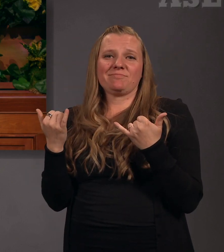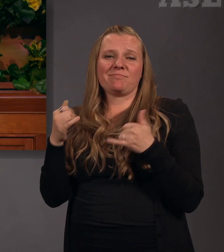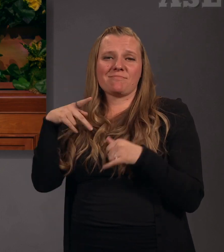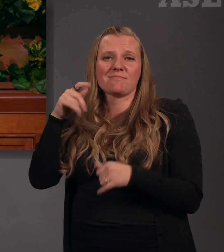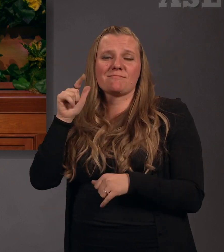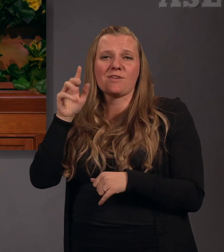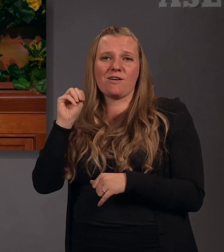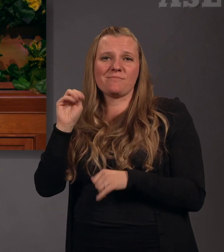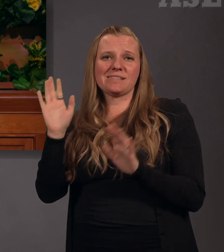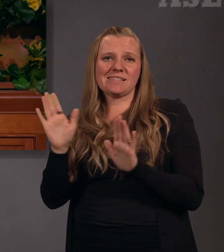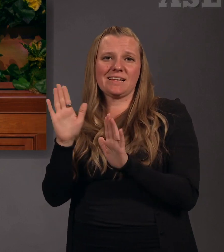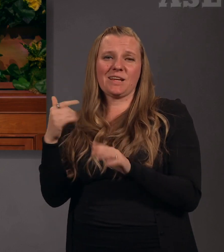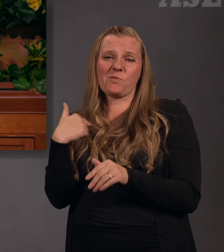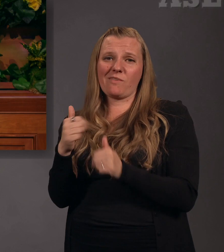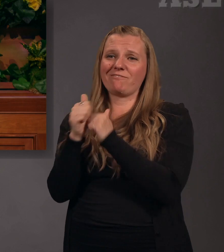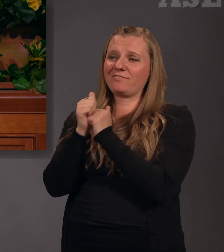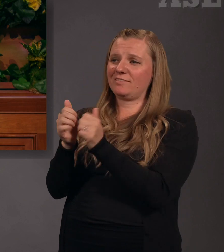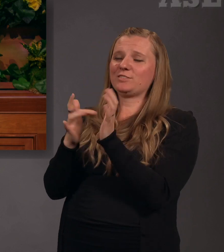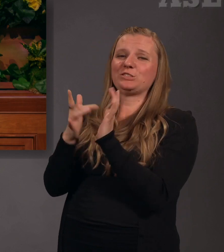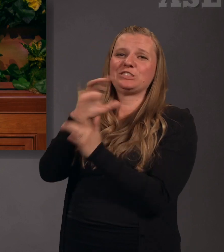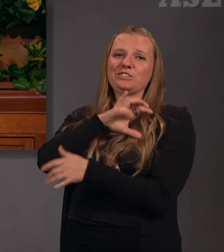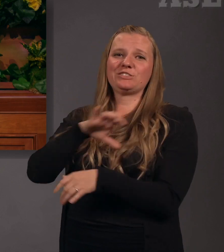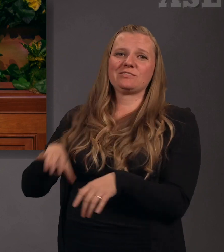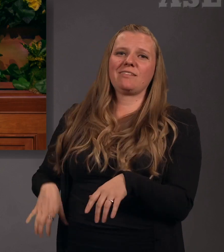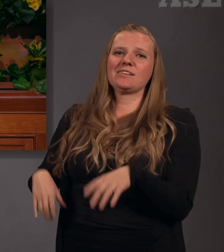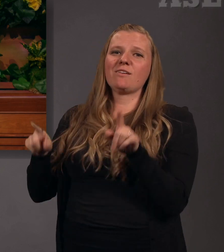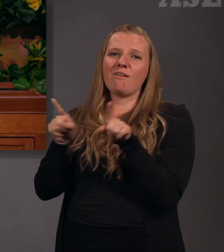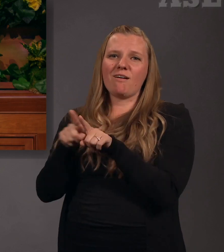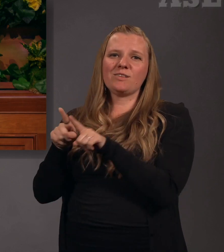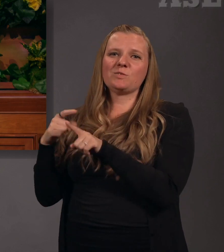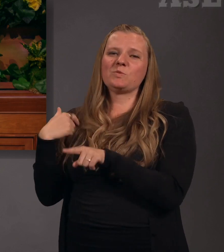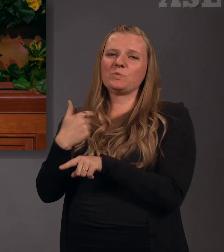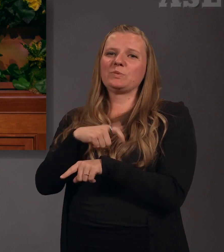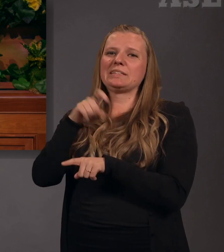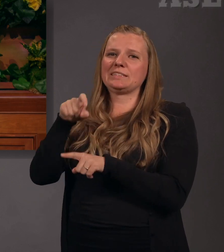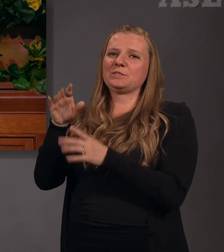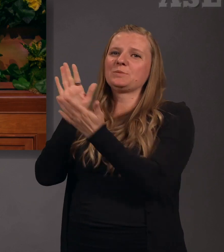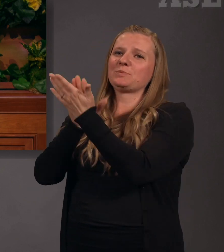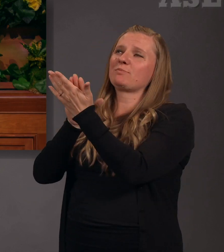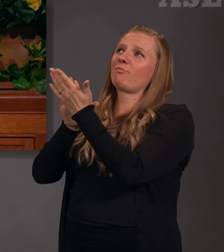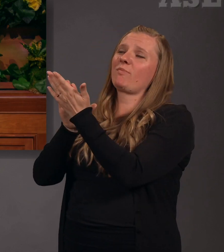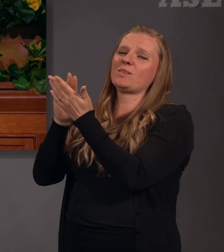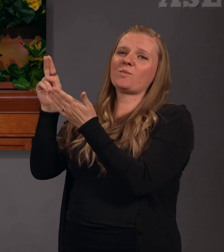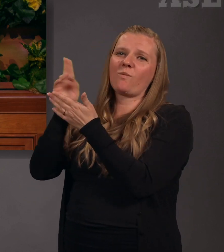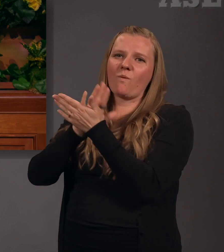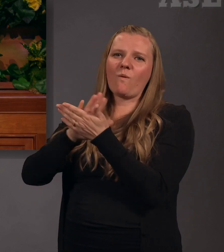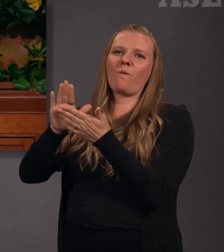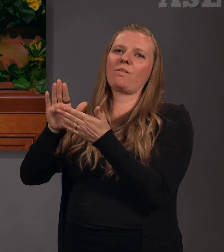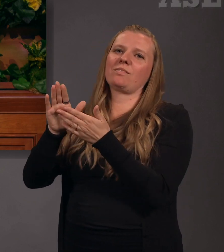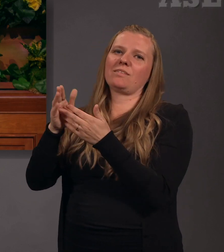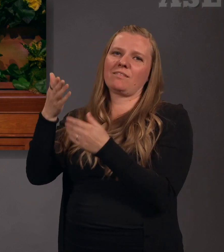as disciples of Jesus Christ, also praise our holy God and rejoice in His goodness to us.